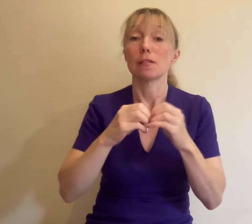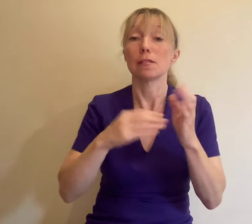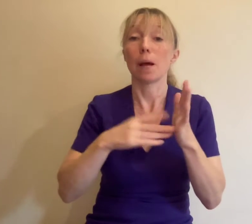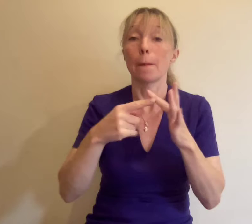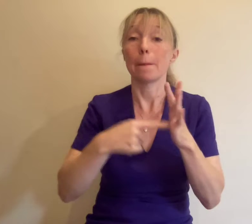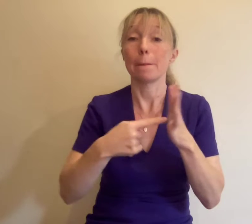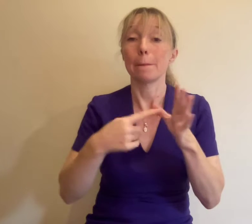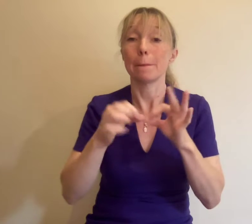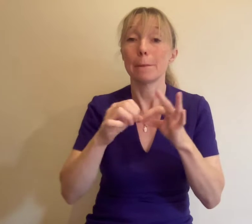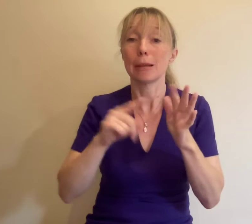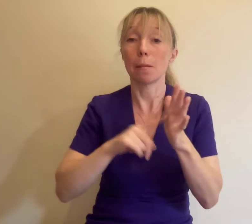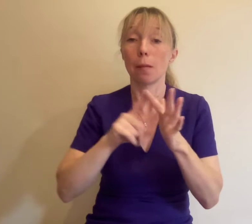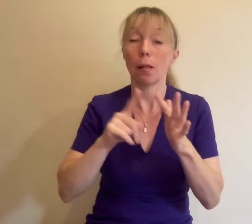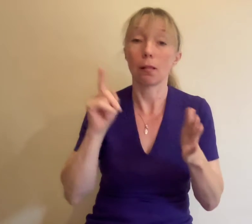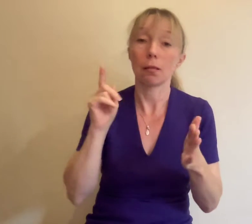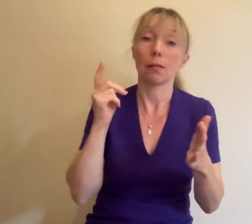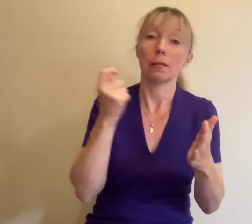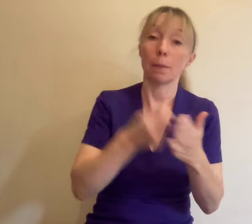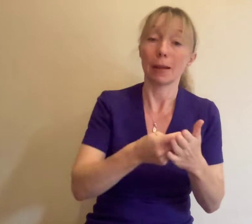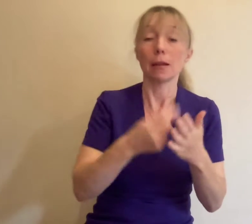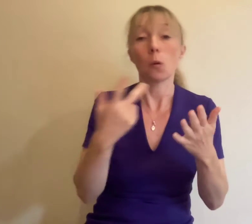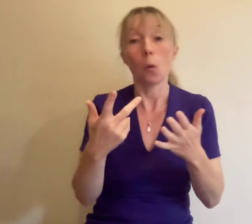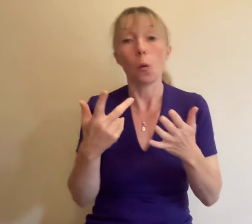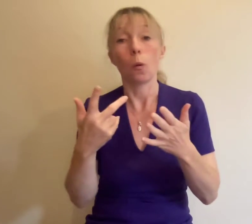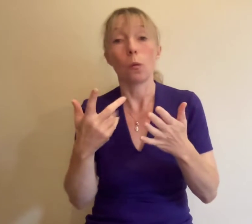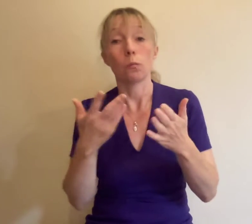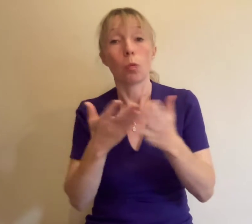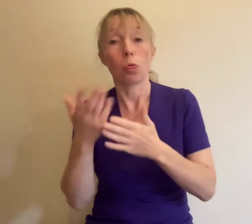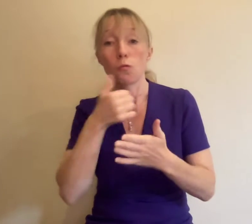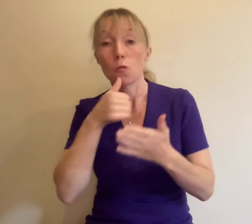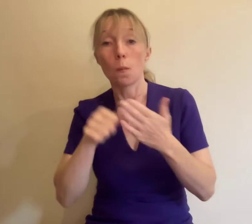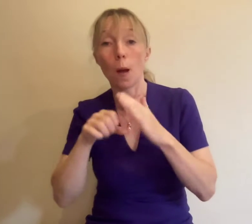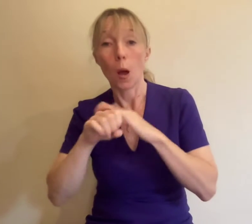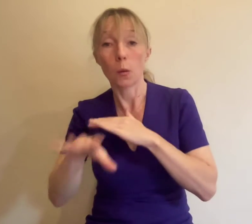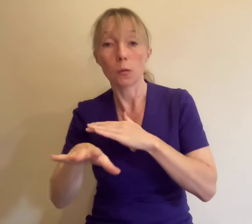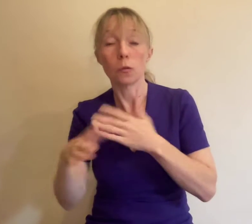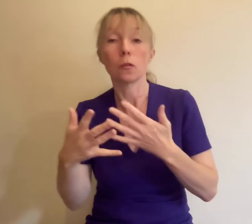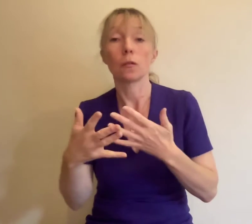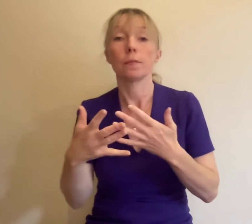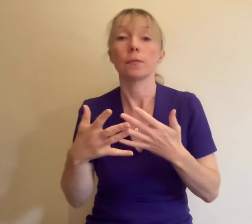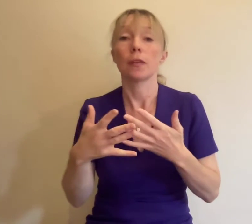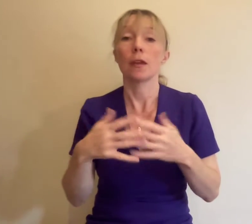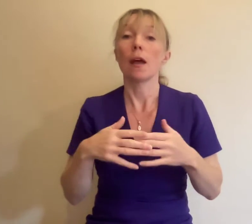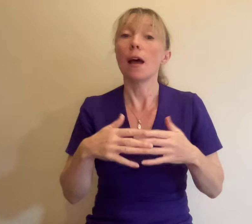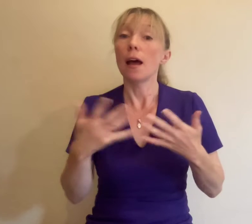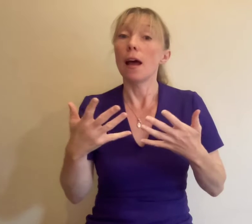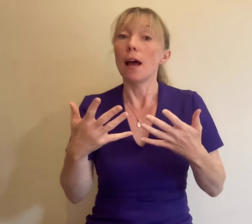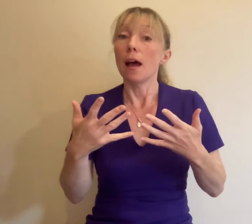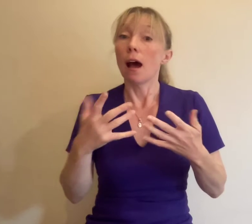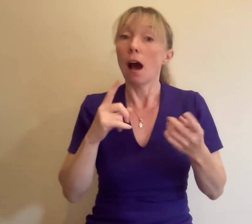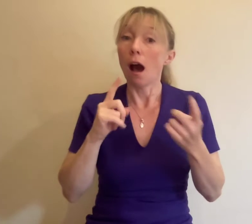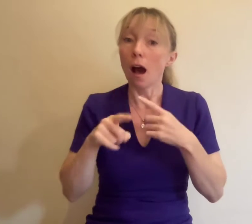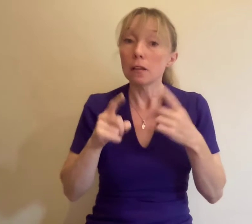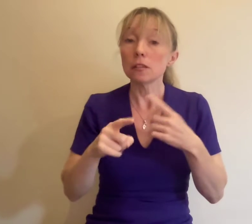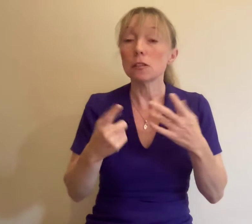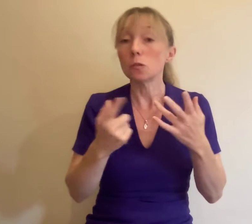a answers to the other entry form submission questions eligibility supporting statements